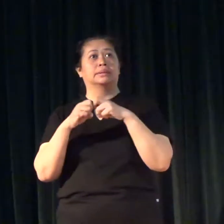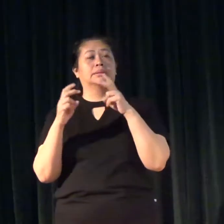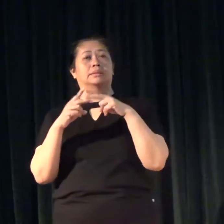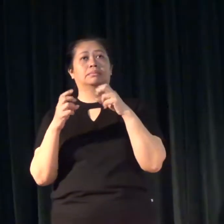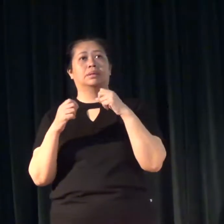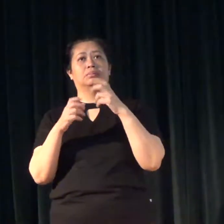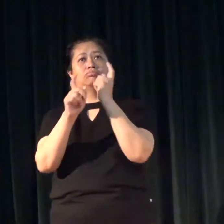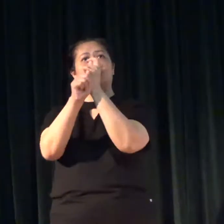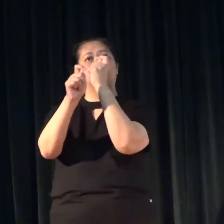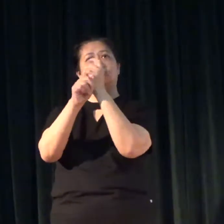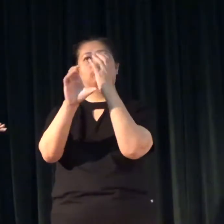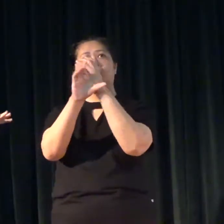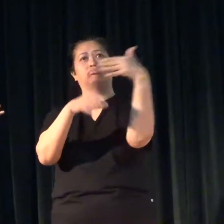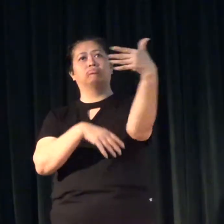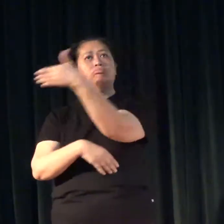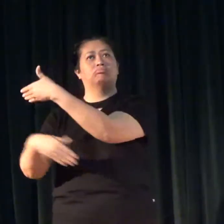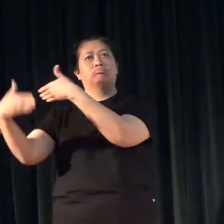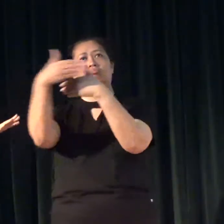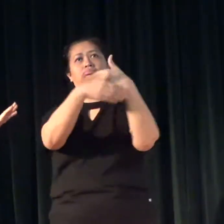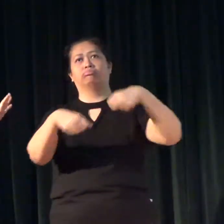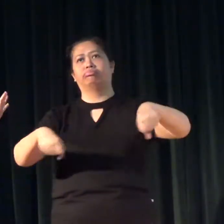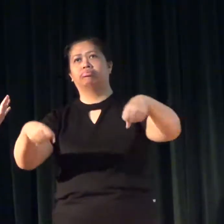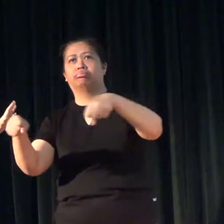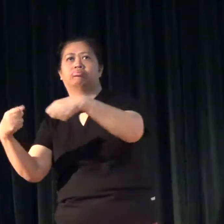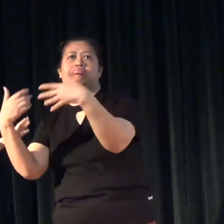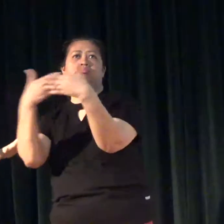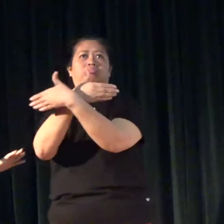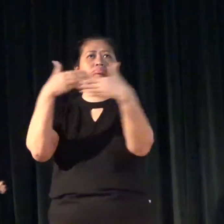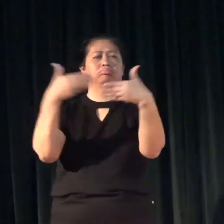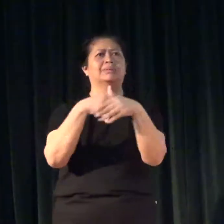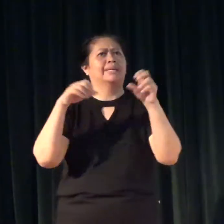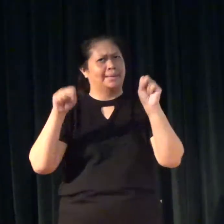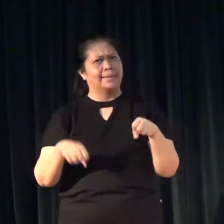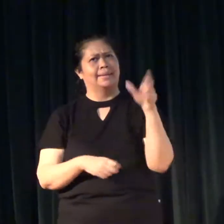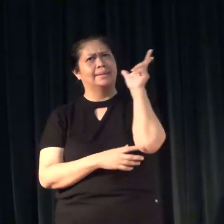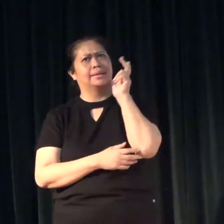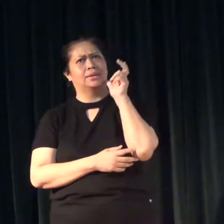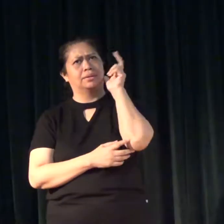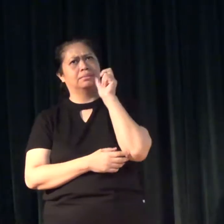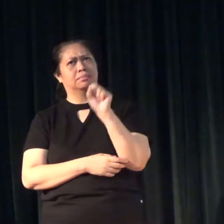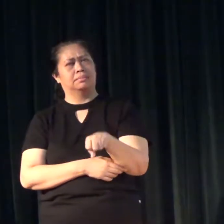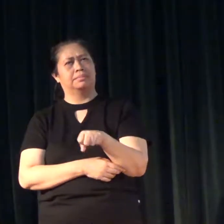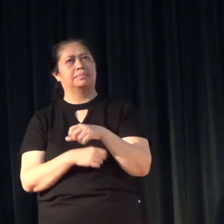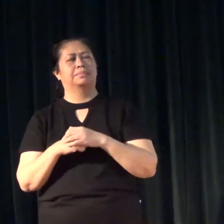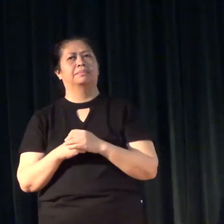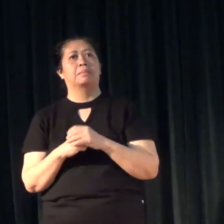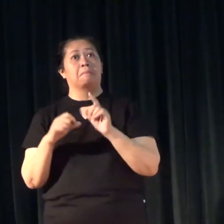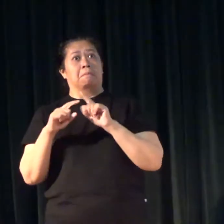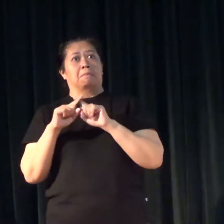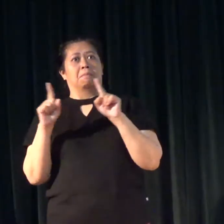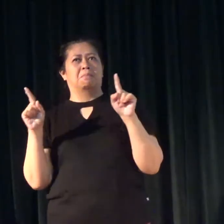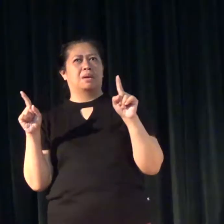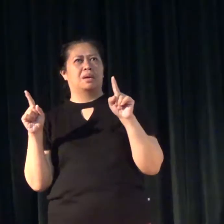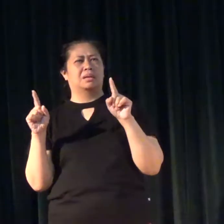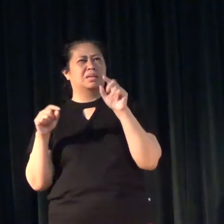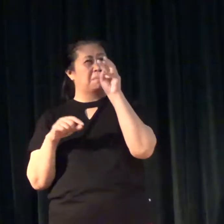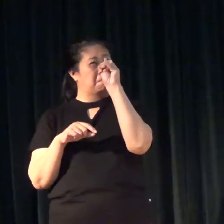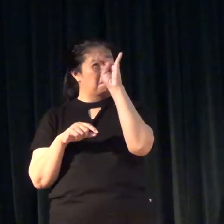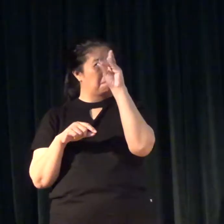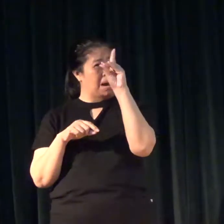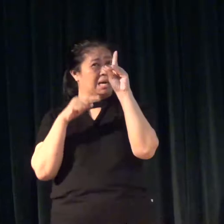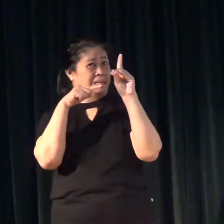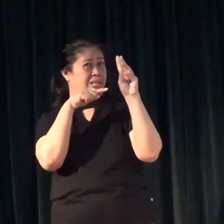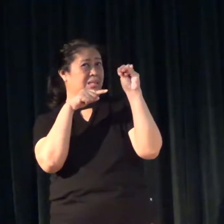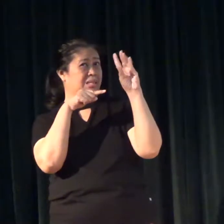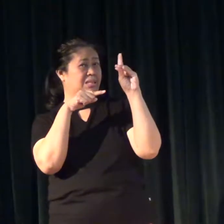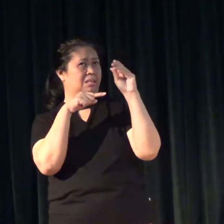trucks, cars that go around, motor sites. You can hear all of them. But with mild hearing